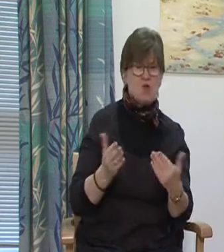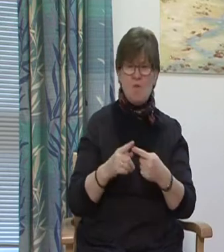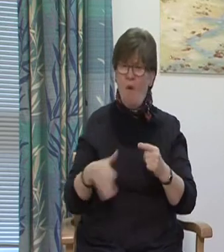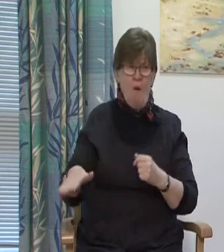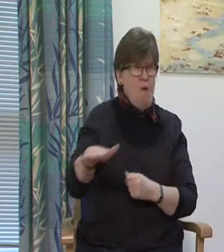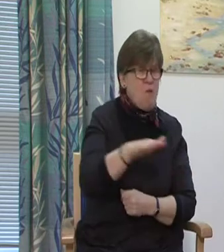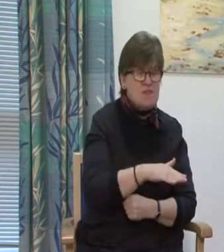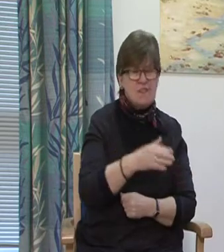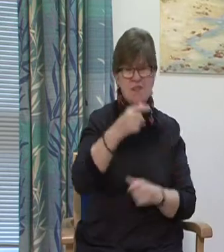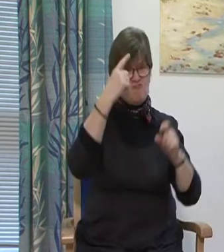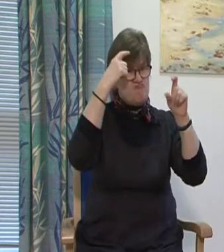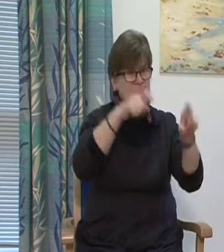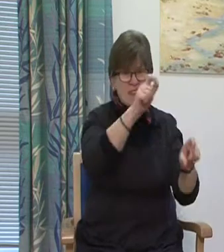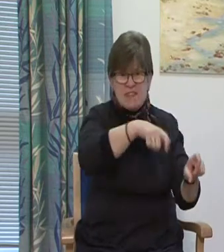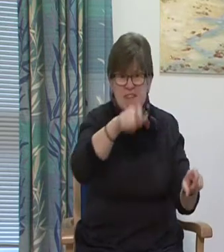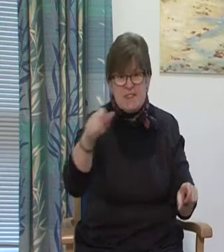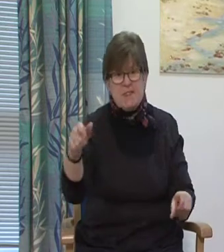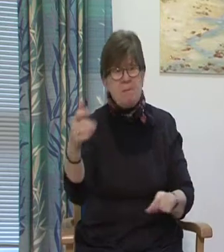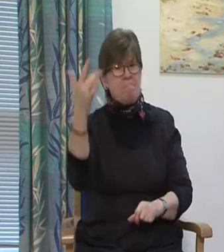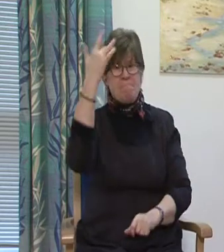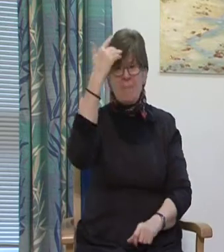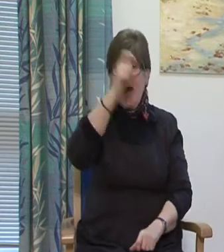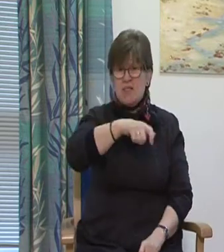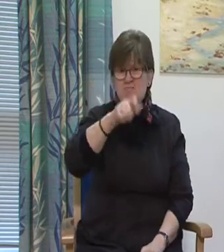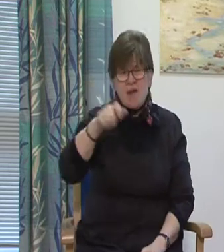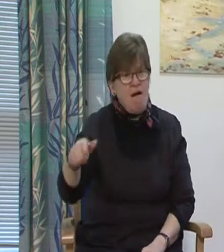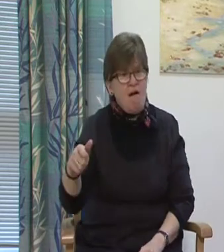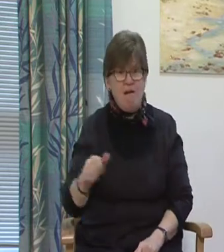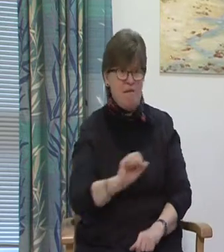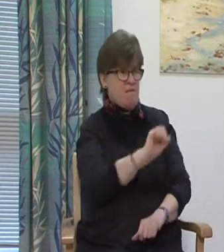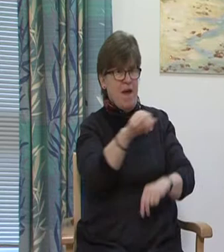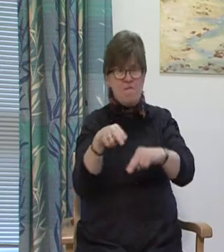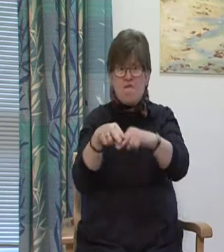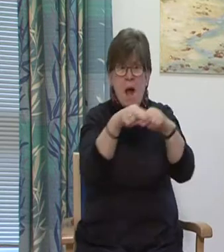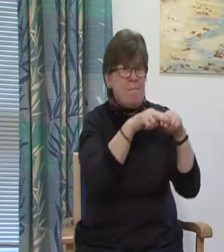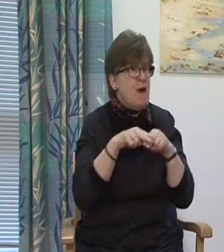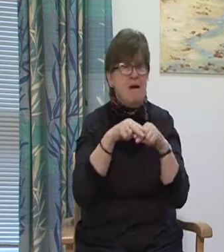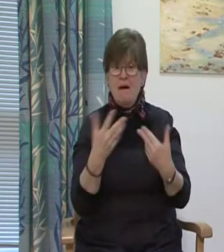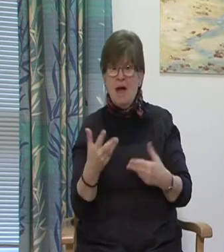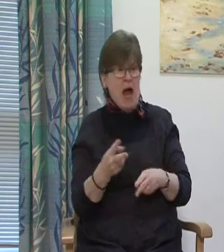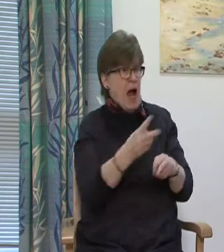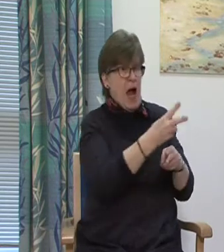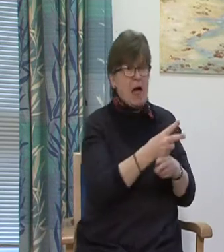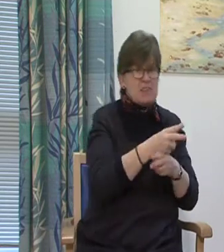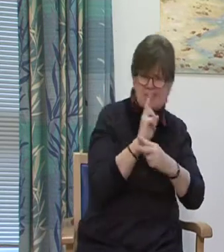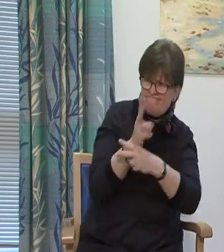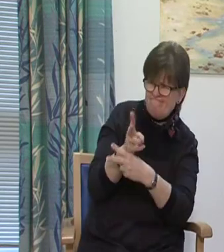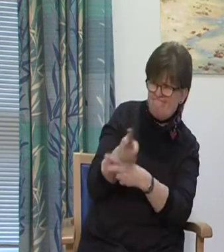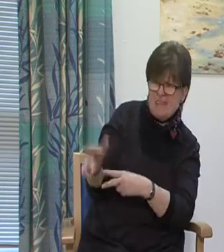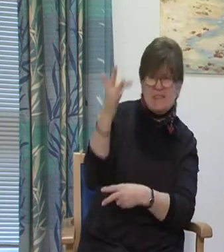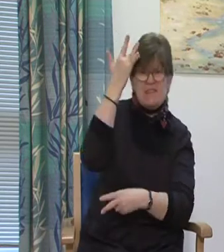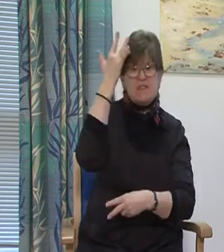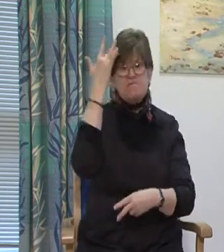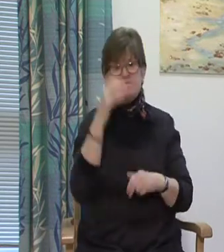and carers. Usually we succeed, but sometimes things can go wrong. When this happens